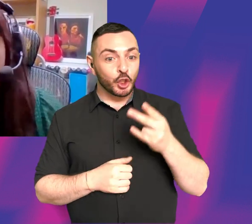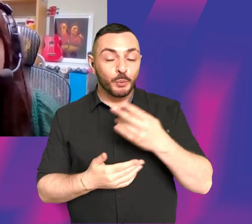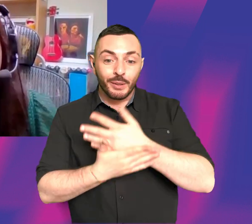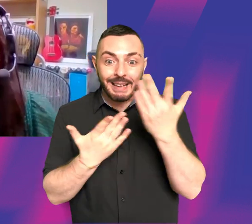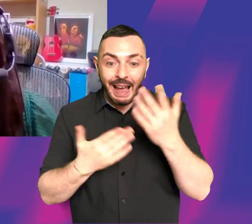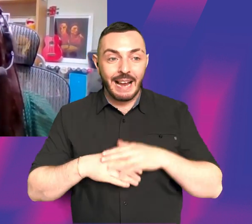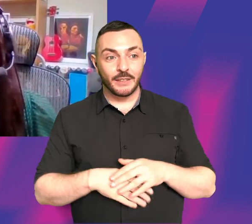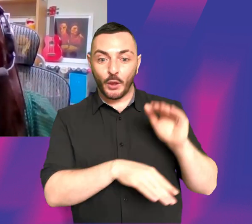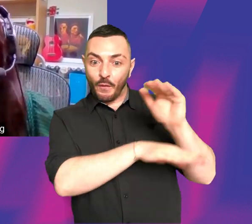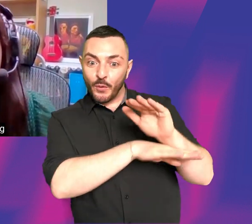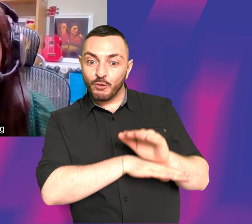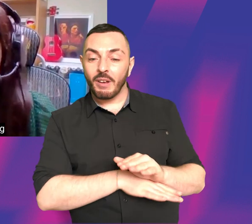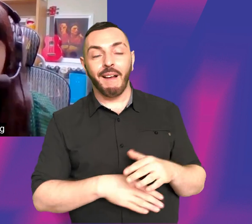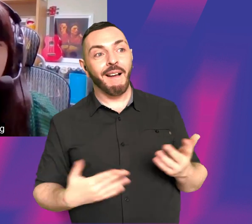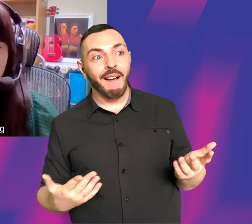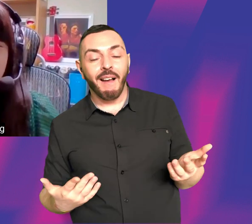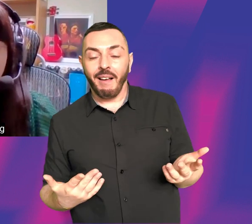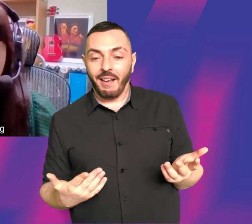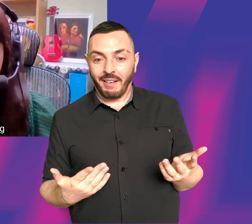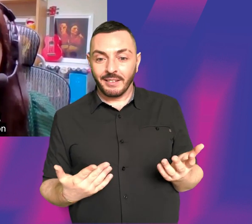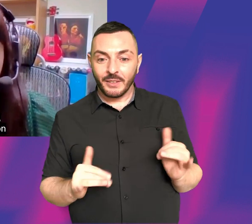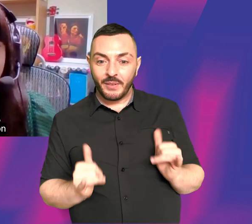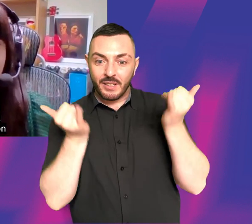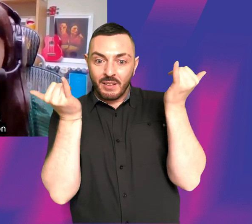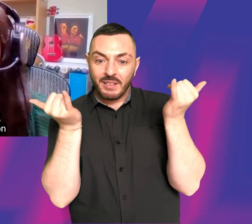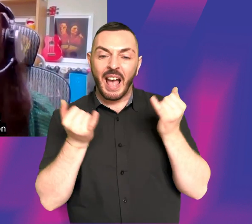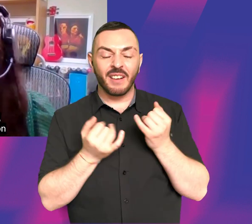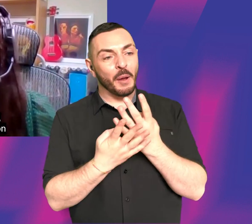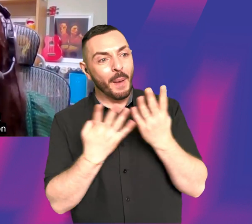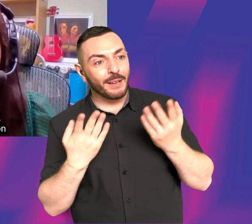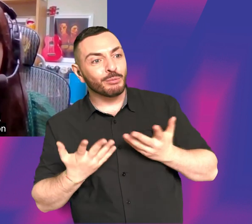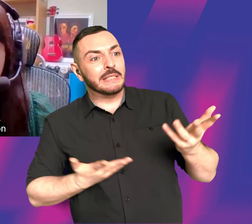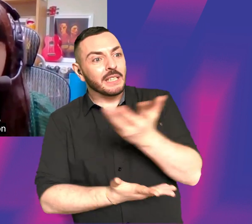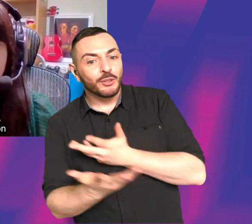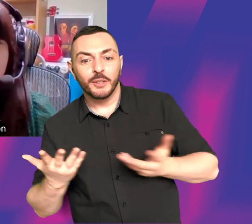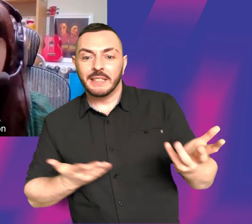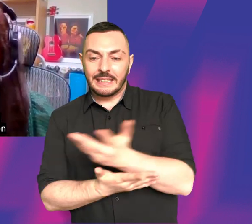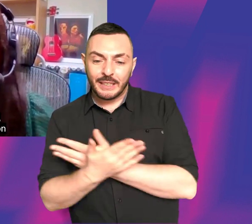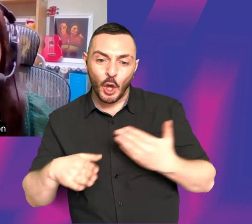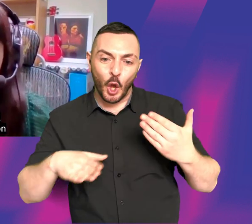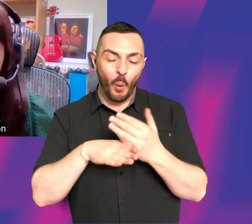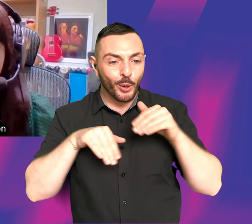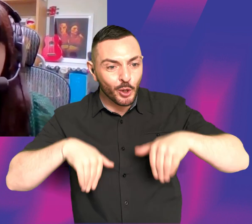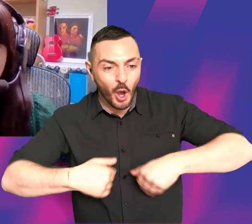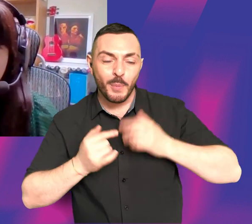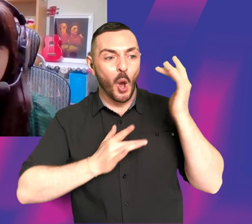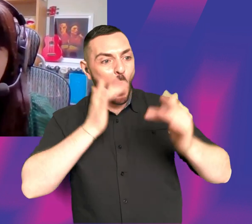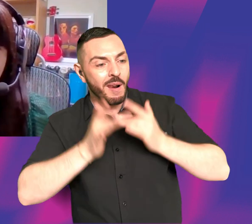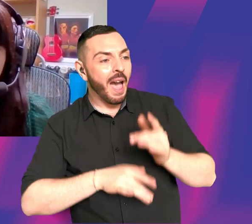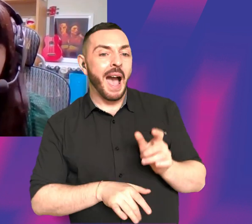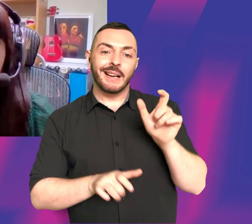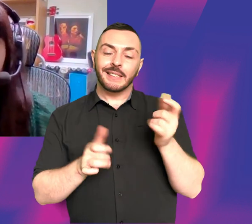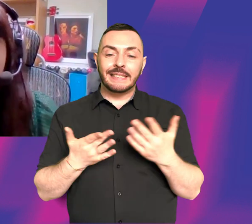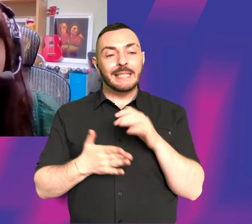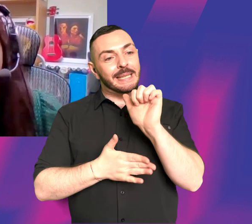days to go at the Future Film Festival. It's jam-packed with events, including panel discussions, masterclasses, workshops, both online and in person at the BFI